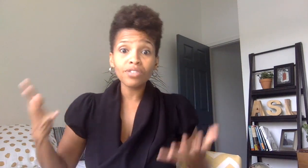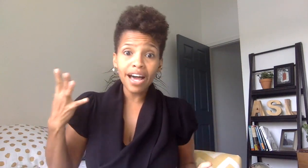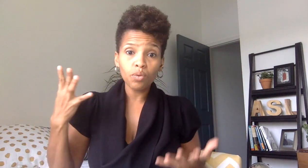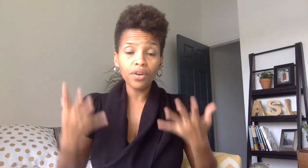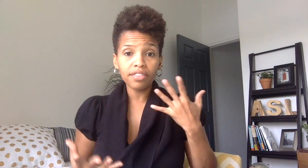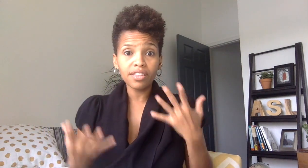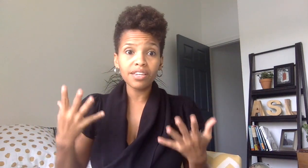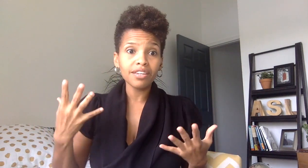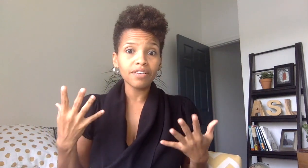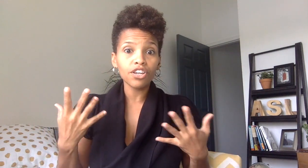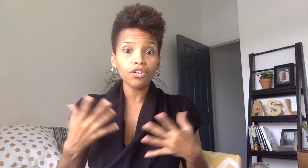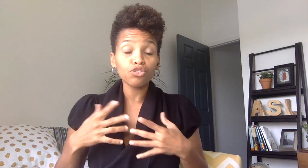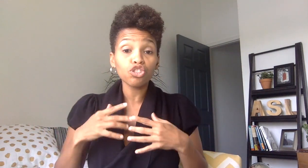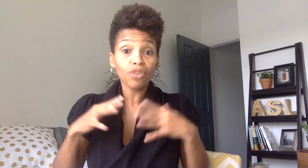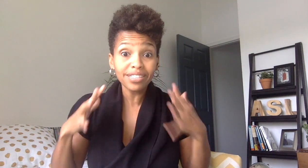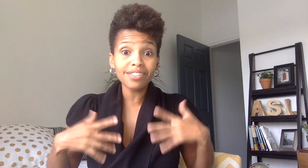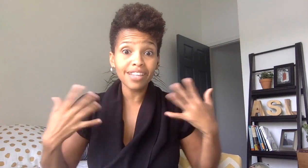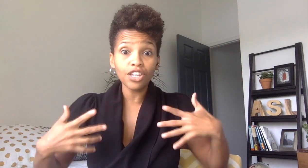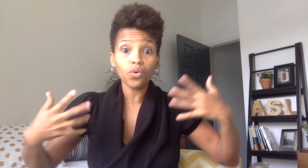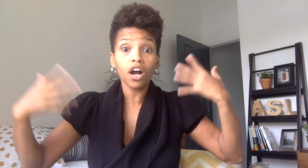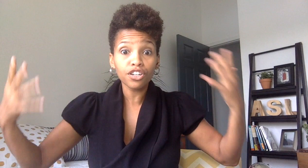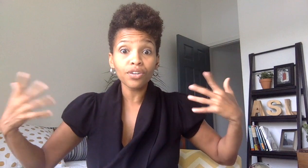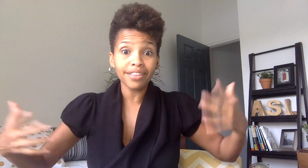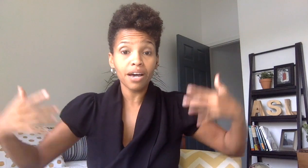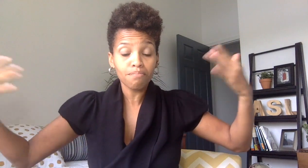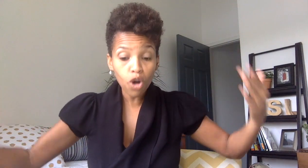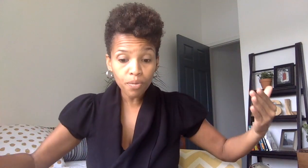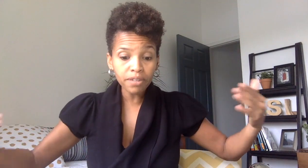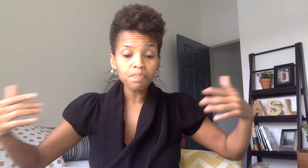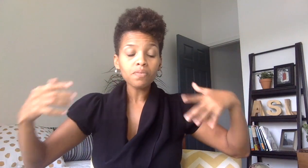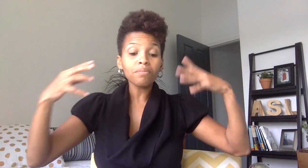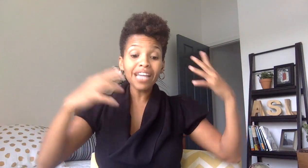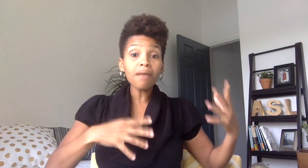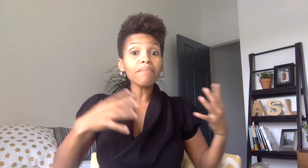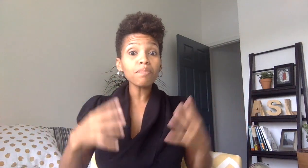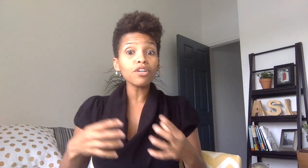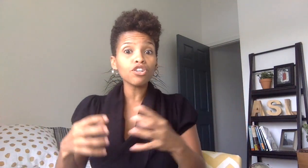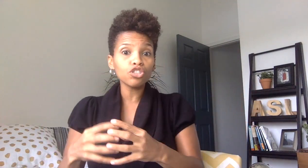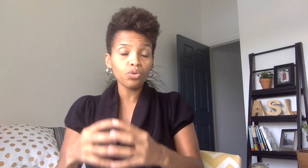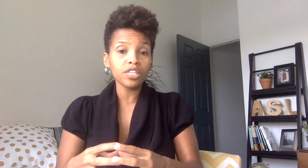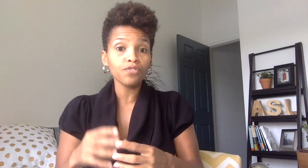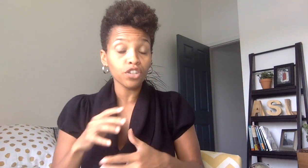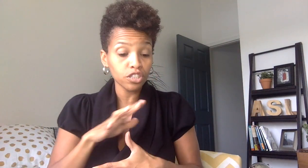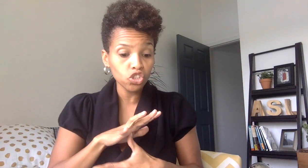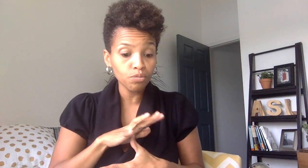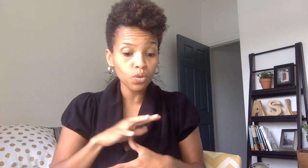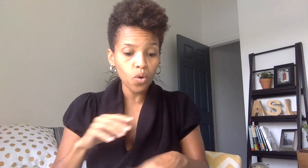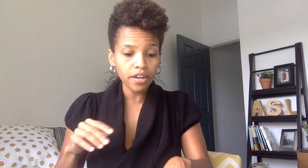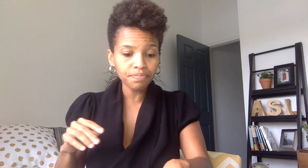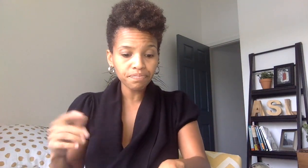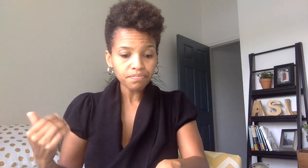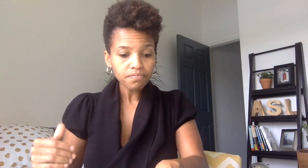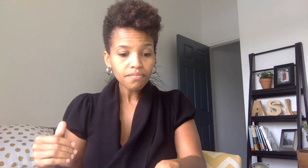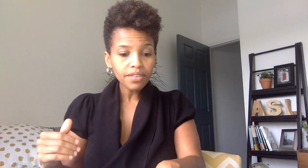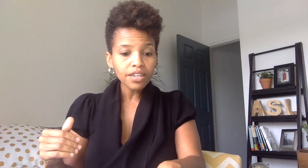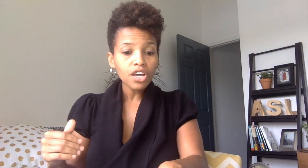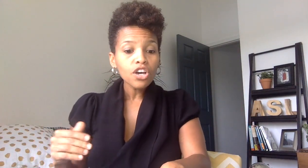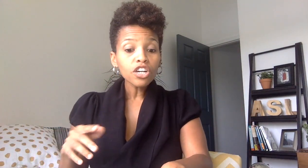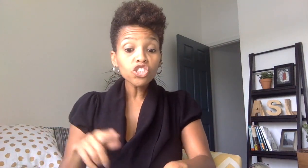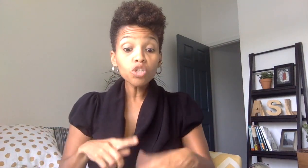that with the you know stresses that you were under at that moment but that might be a good choice for consumer one consumer